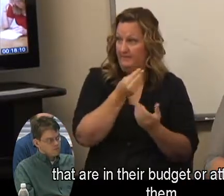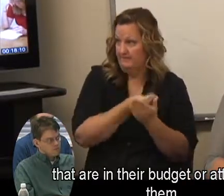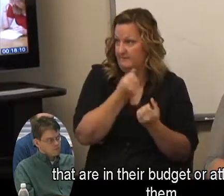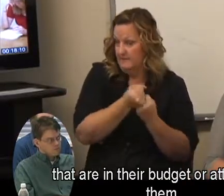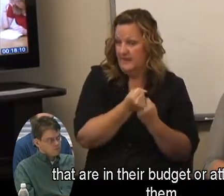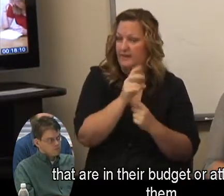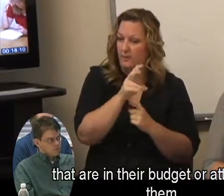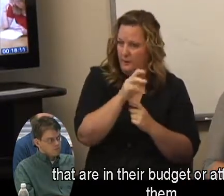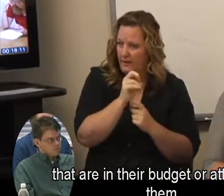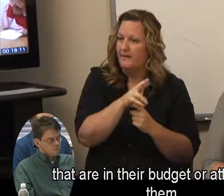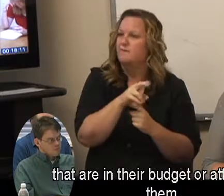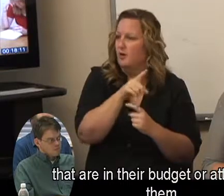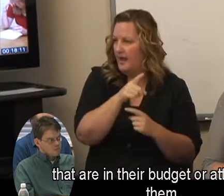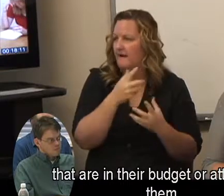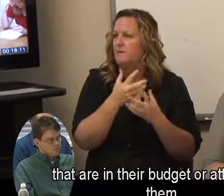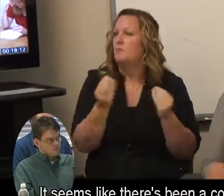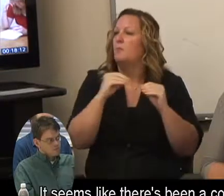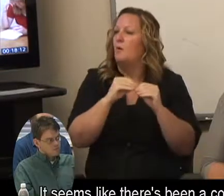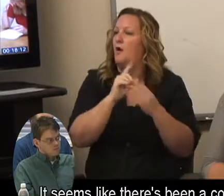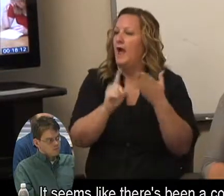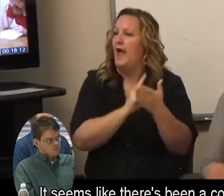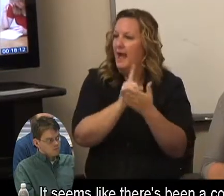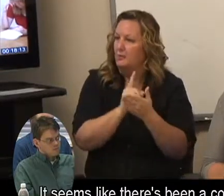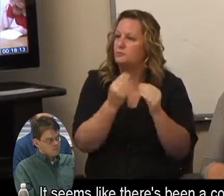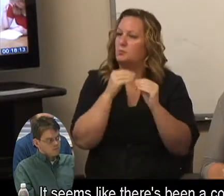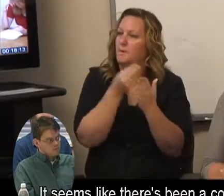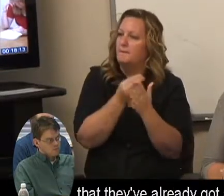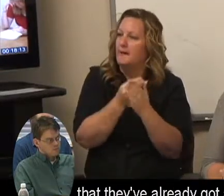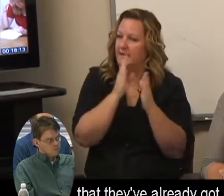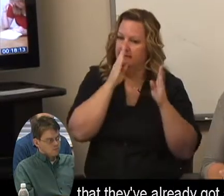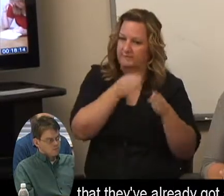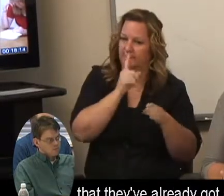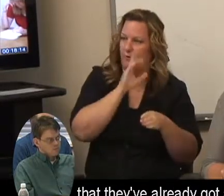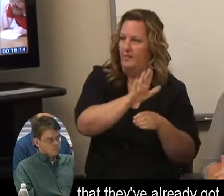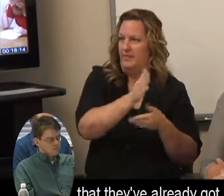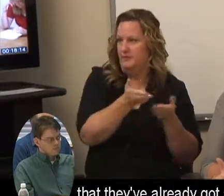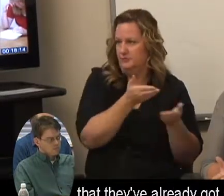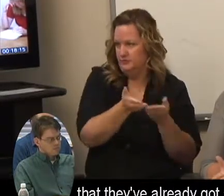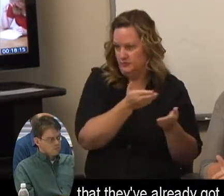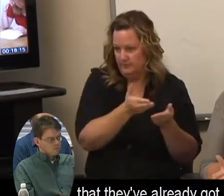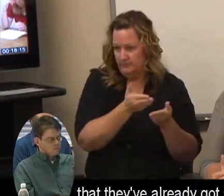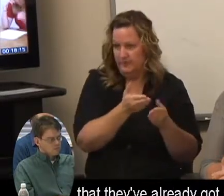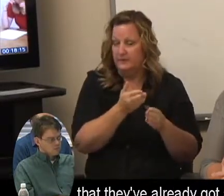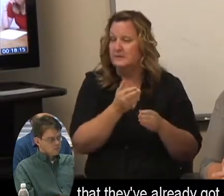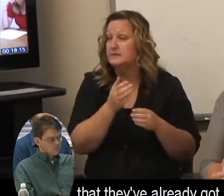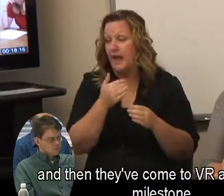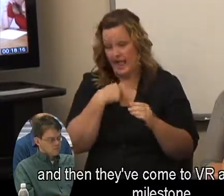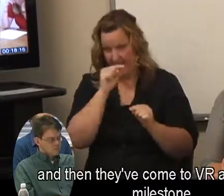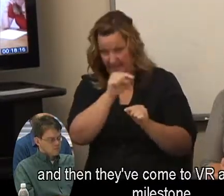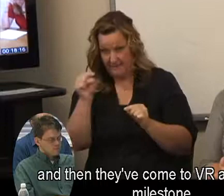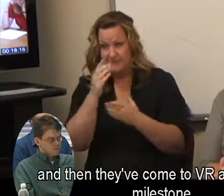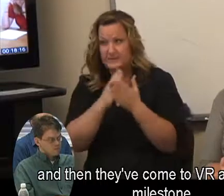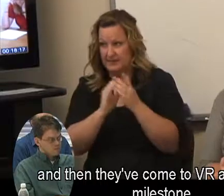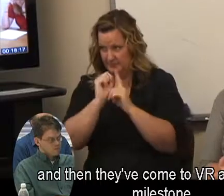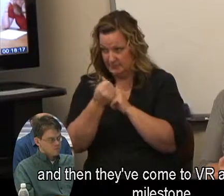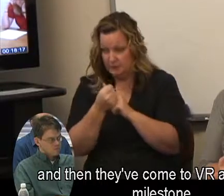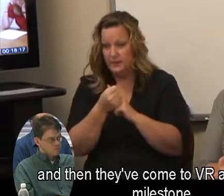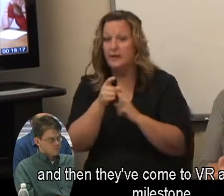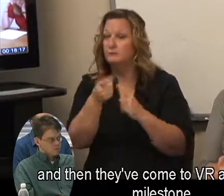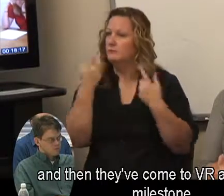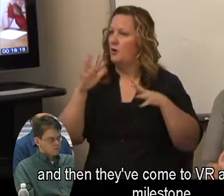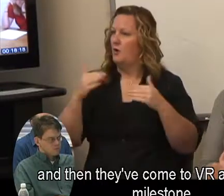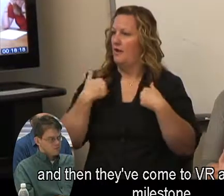budget or attached to them. It seems like there's been a couple cases that they've already got a job, and then they've come to